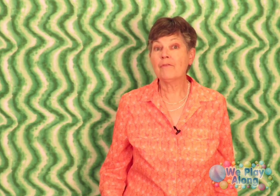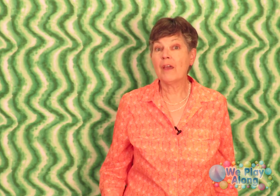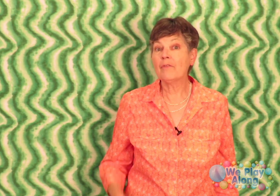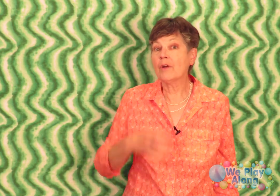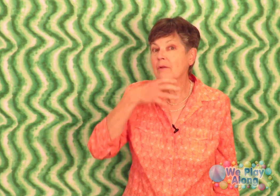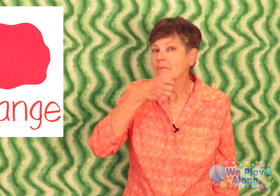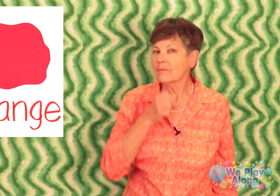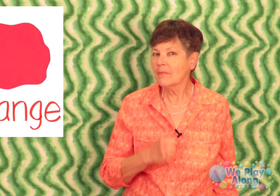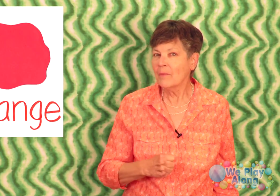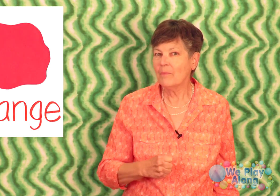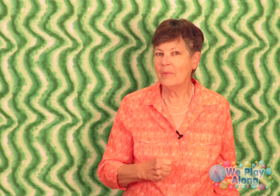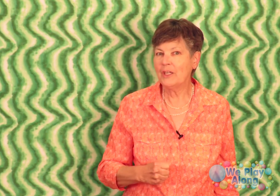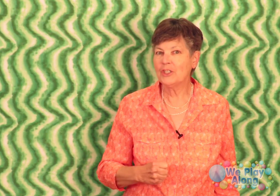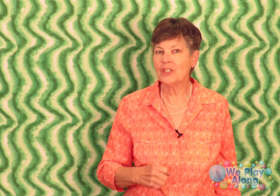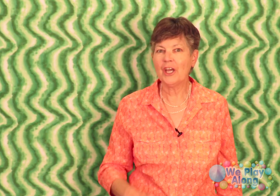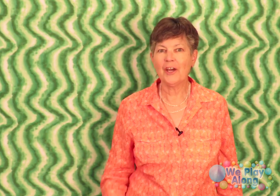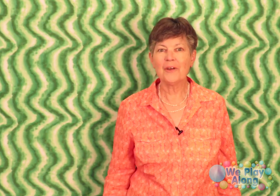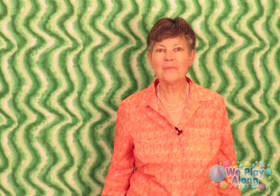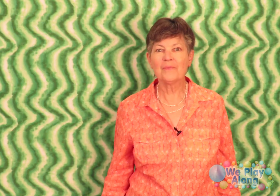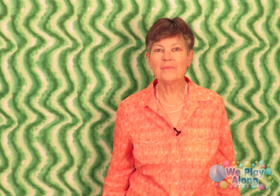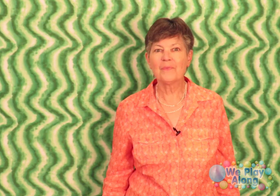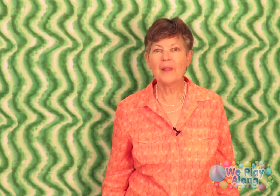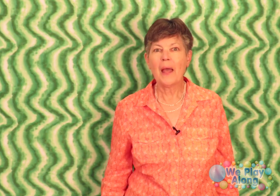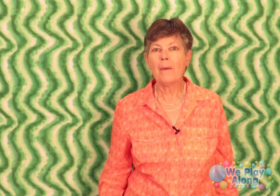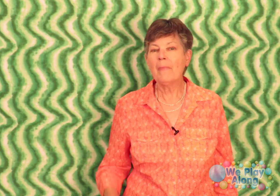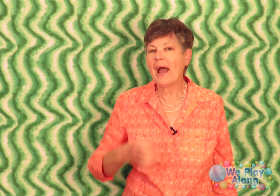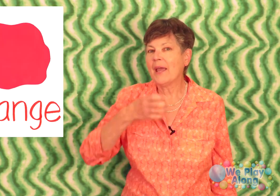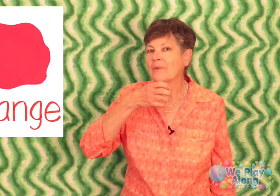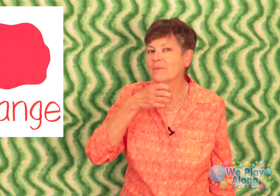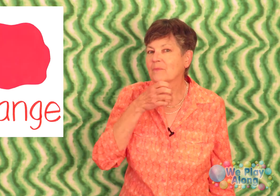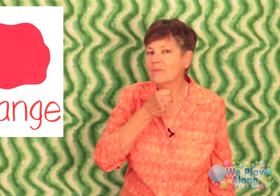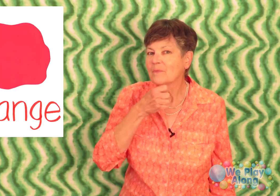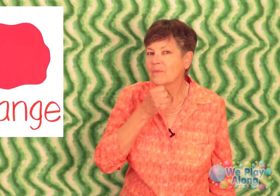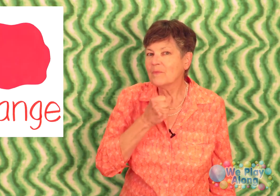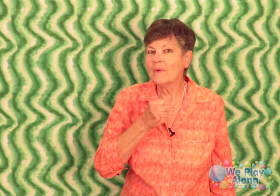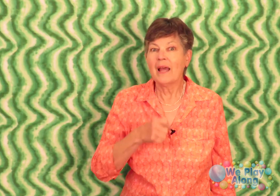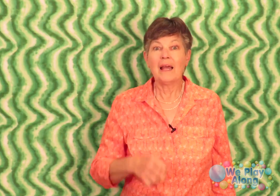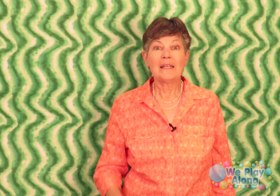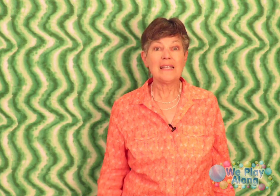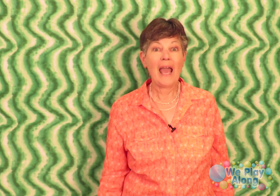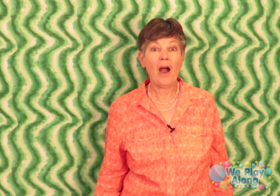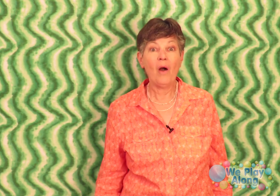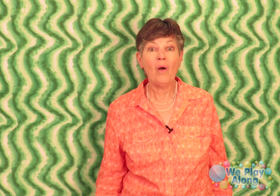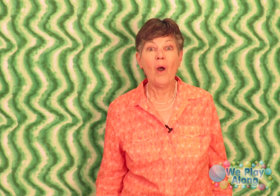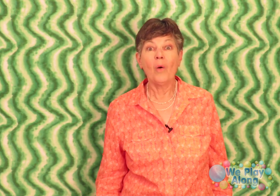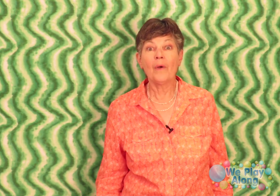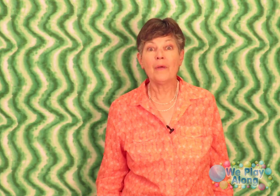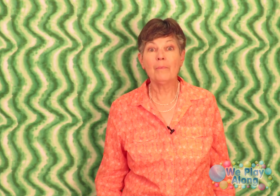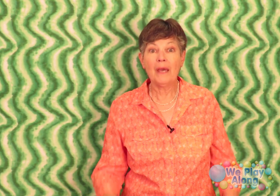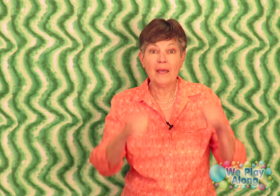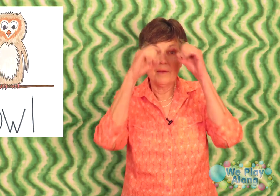favorite beach chair my towel with a big